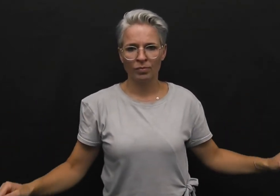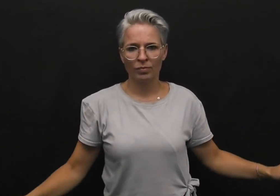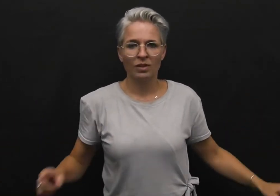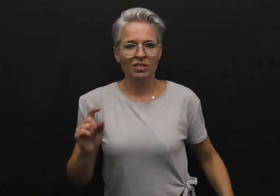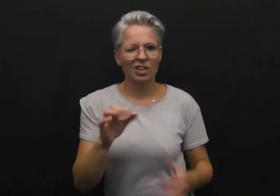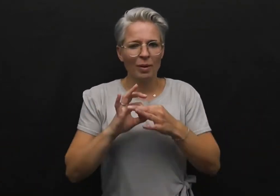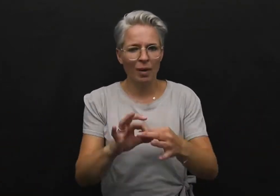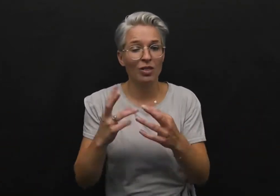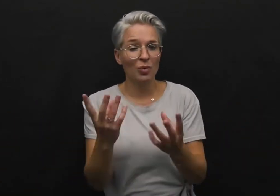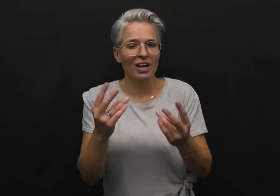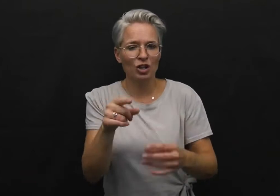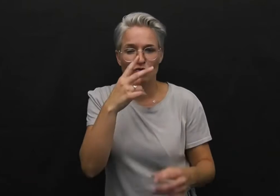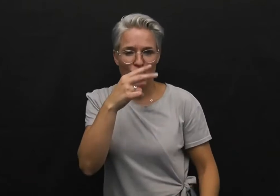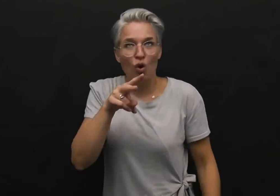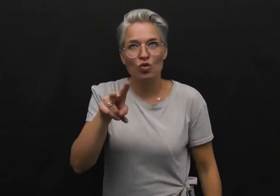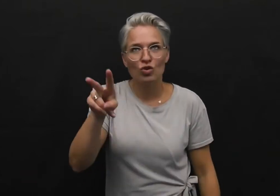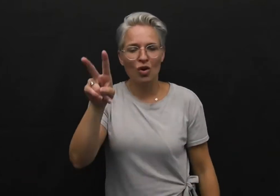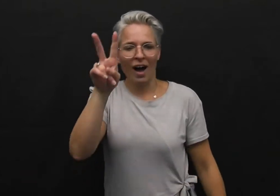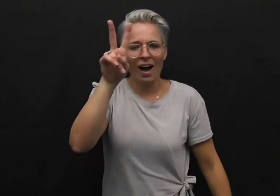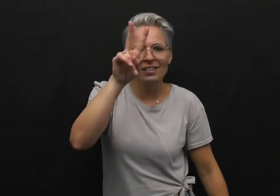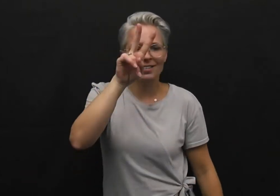There's something in the way you roll your eyes